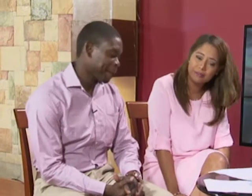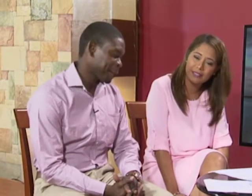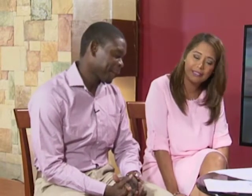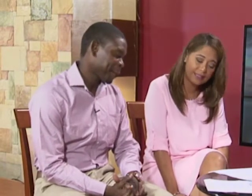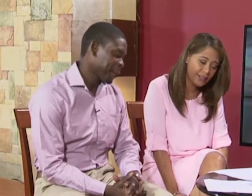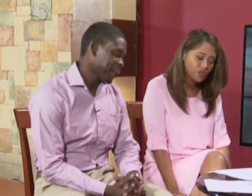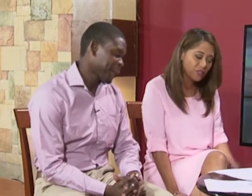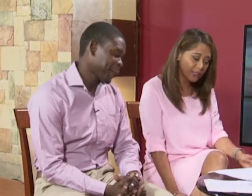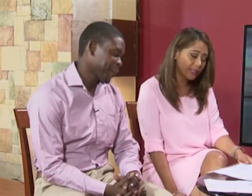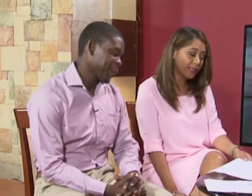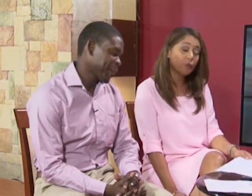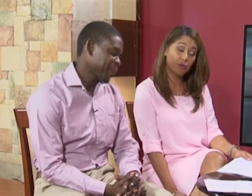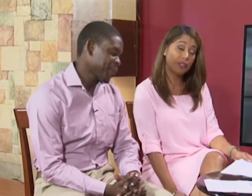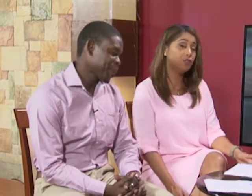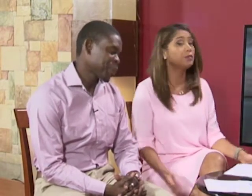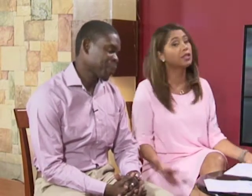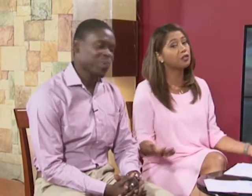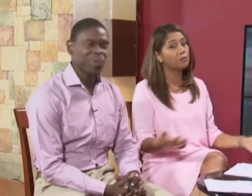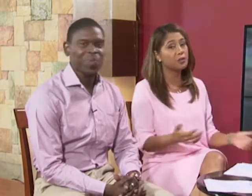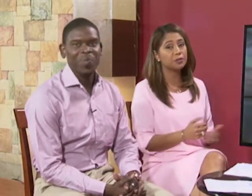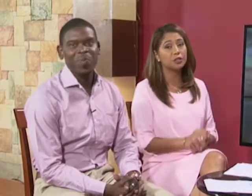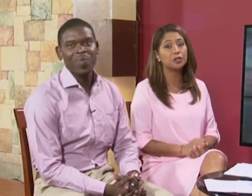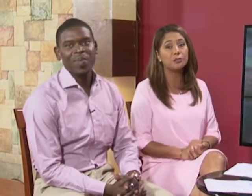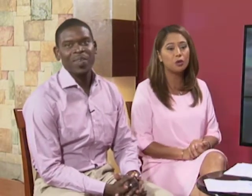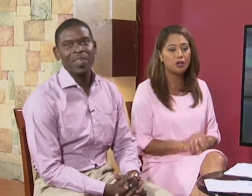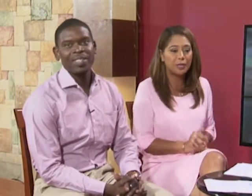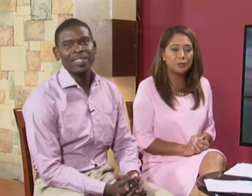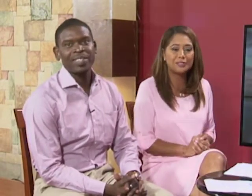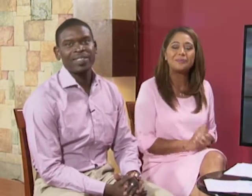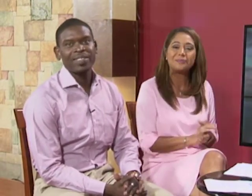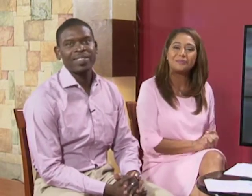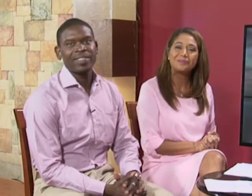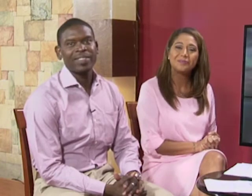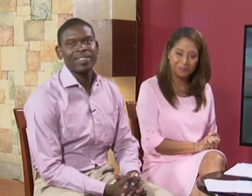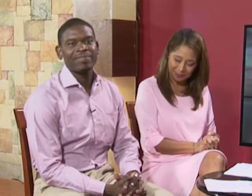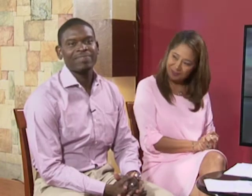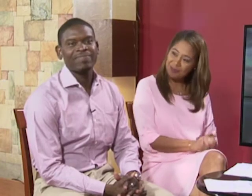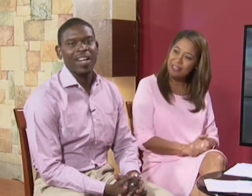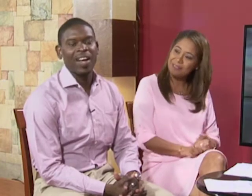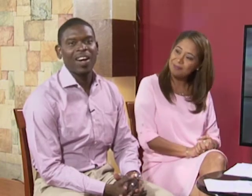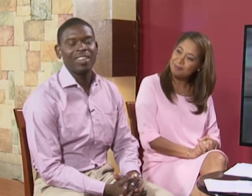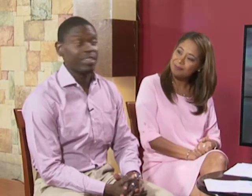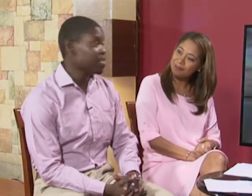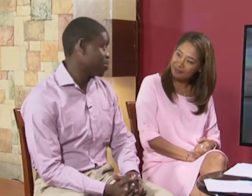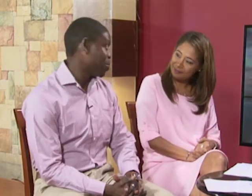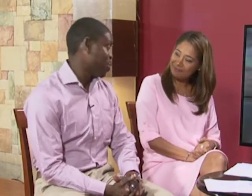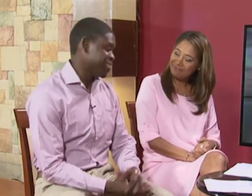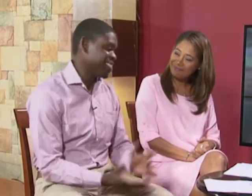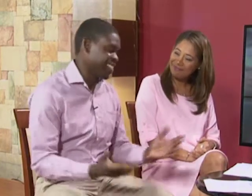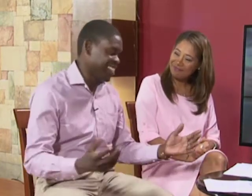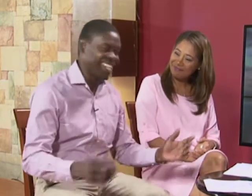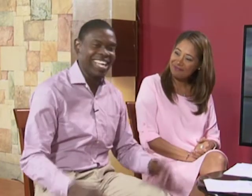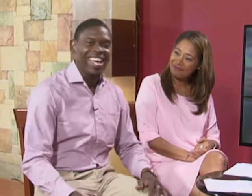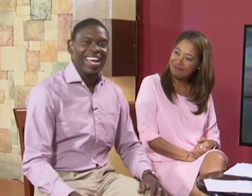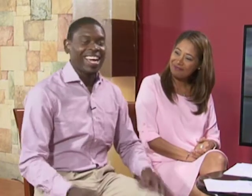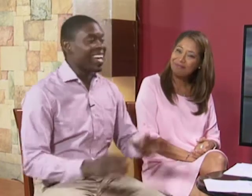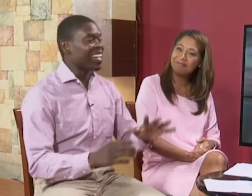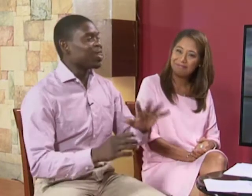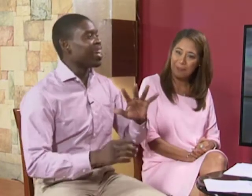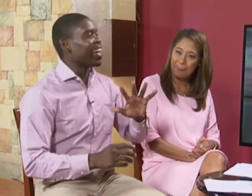essential that we really do encourage people to learn more about yes of course i i you know i